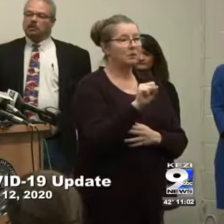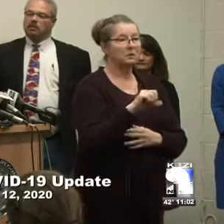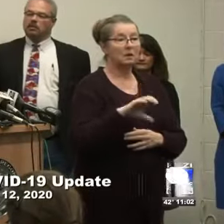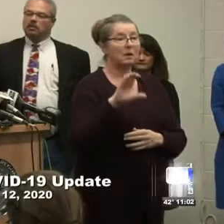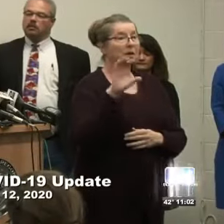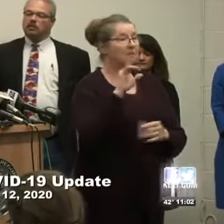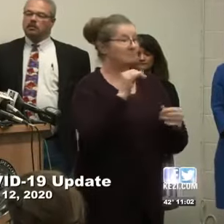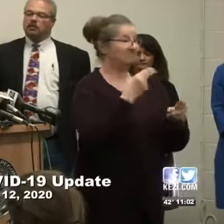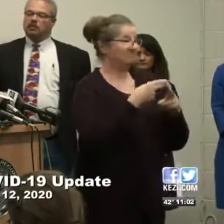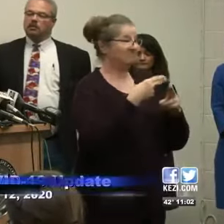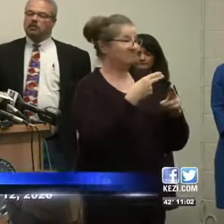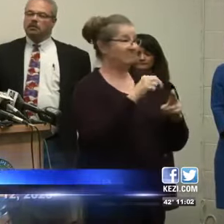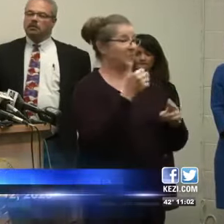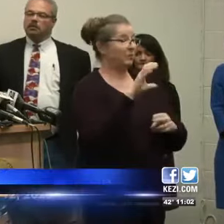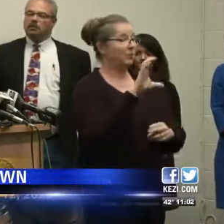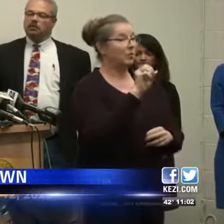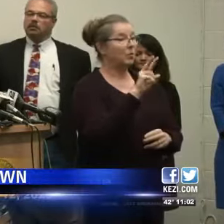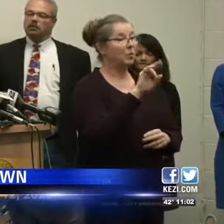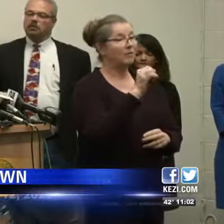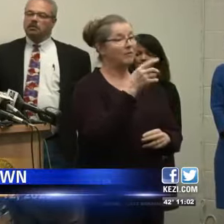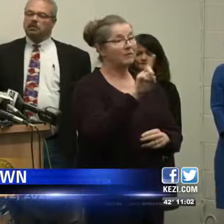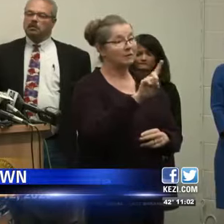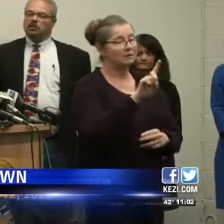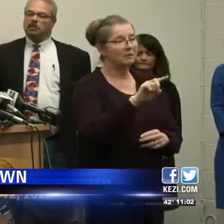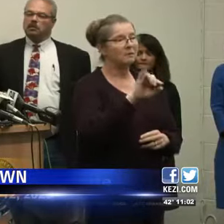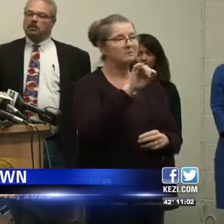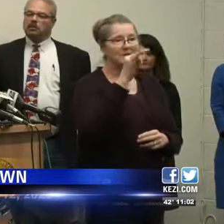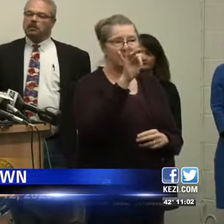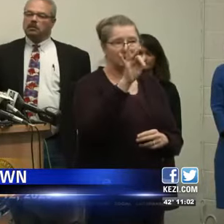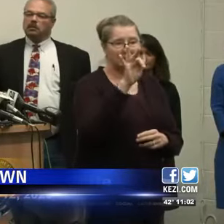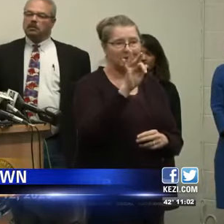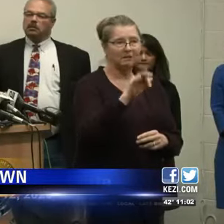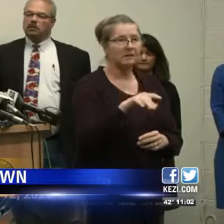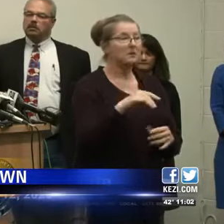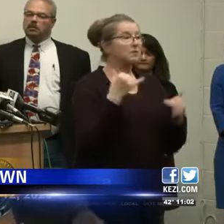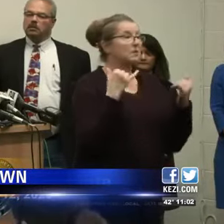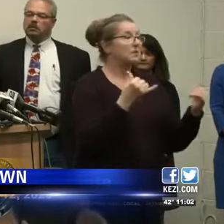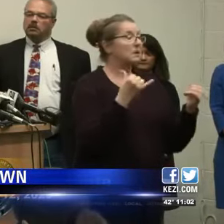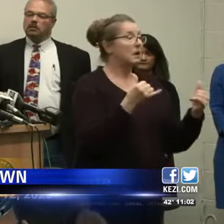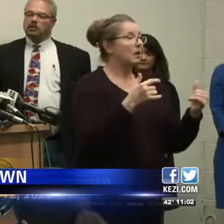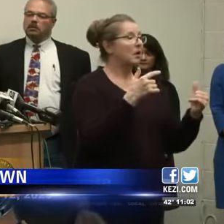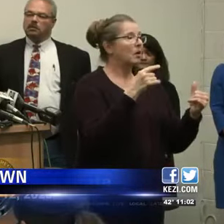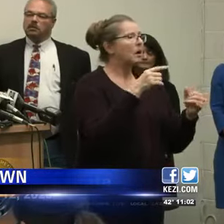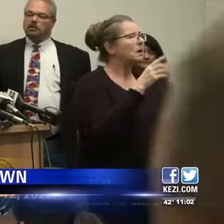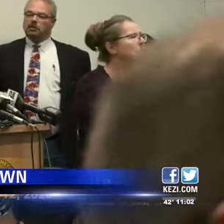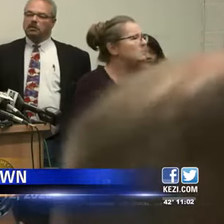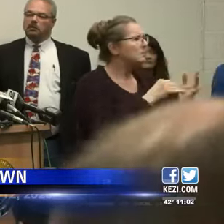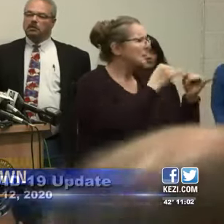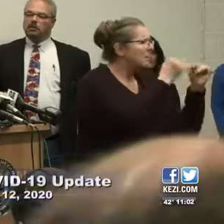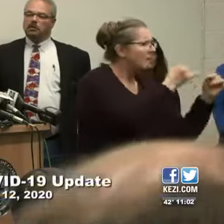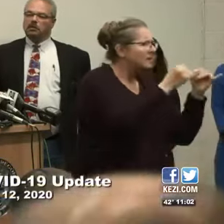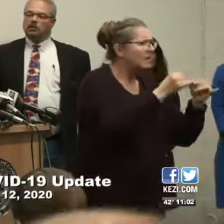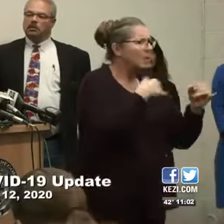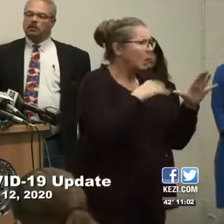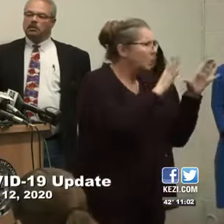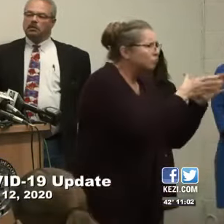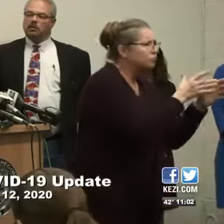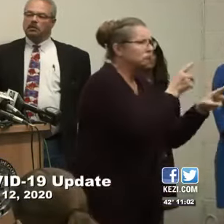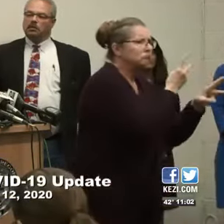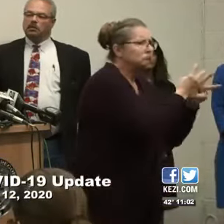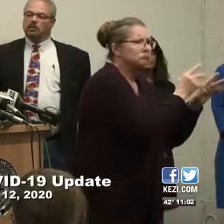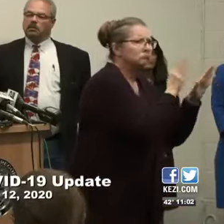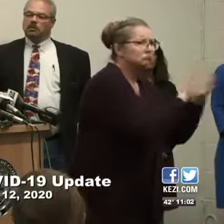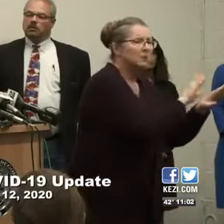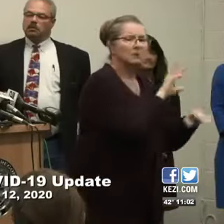strategy now in Oregon is shifting away from one of containing isolated cases of COVID-19. Now